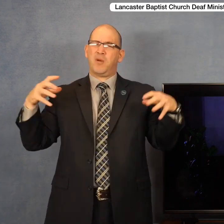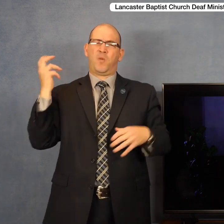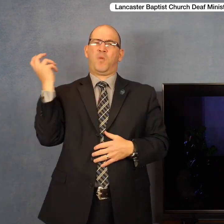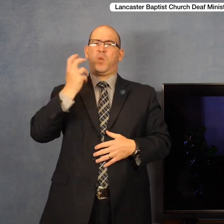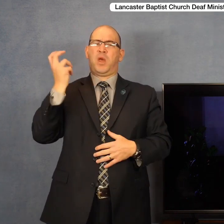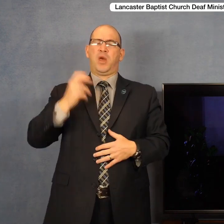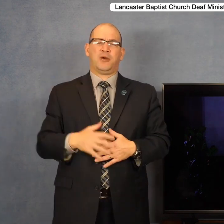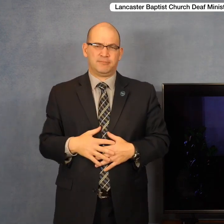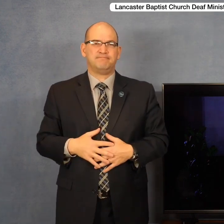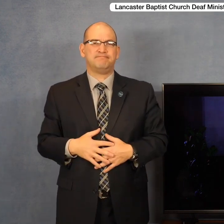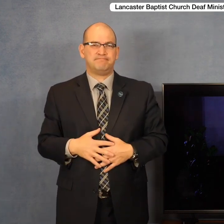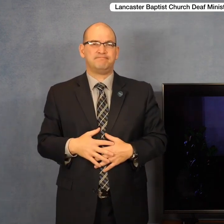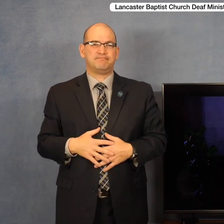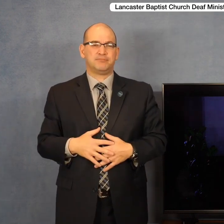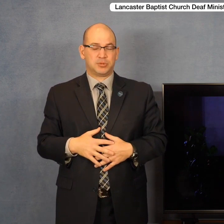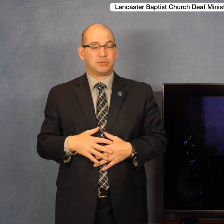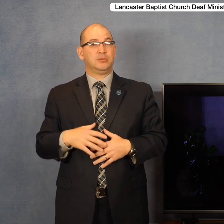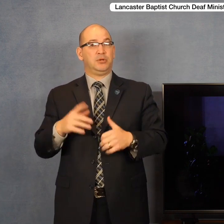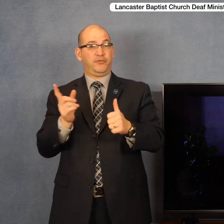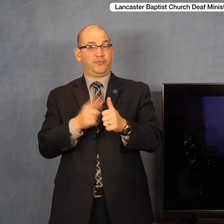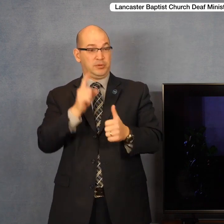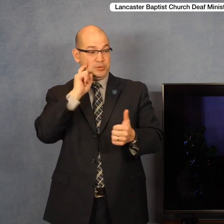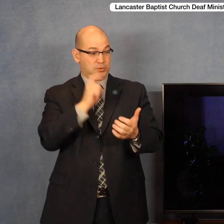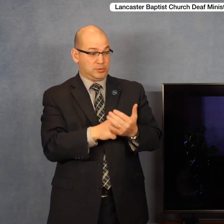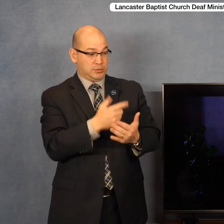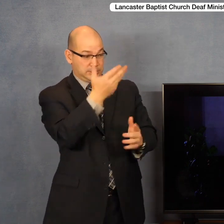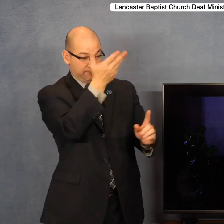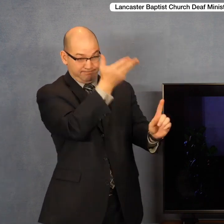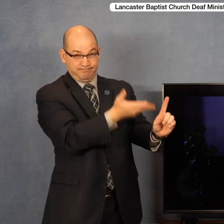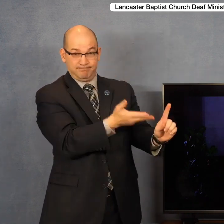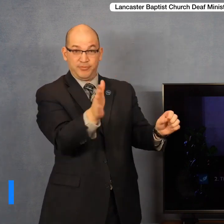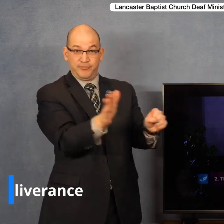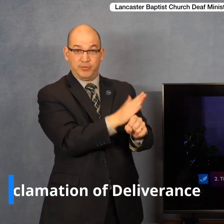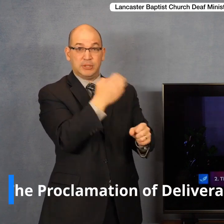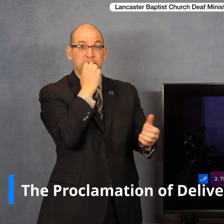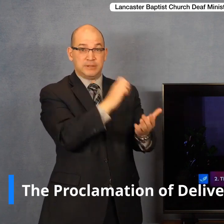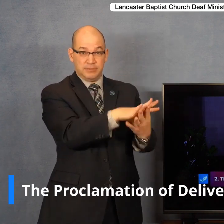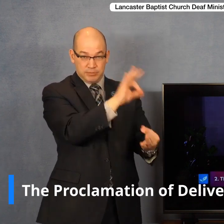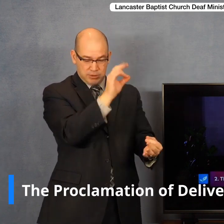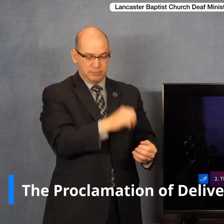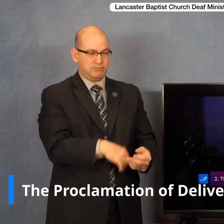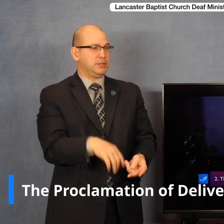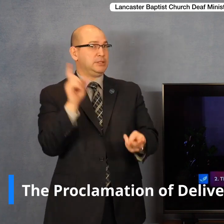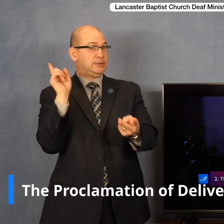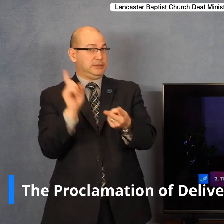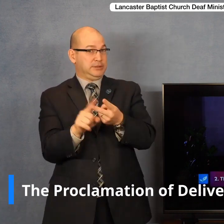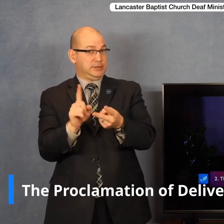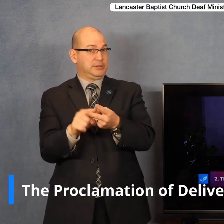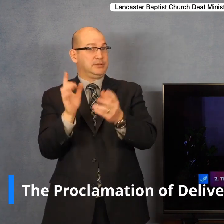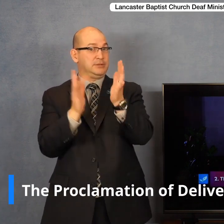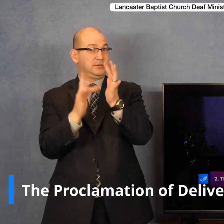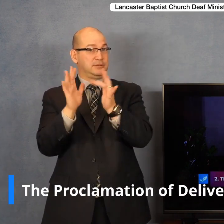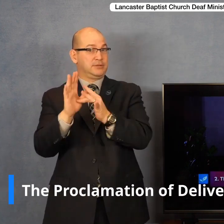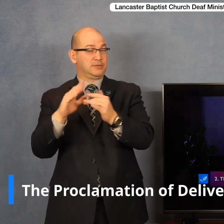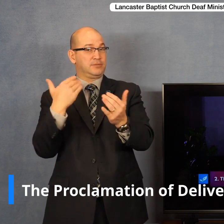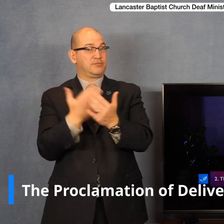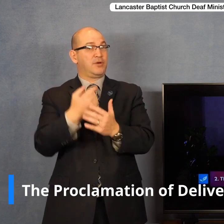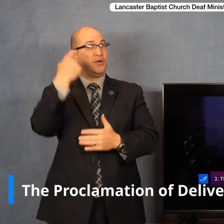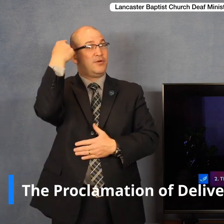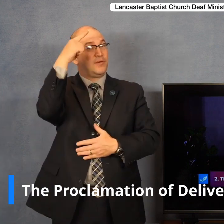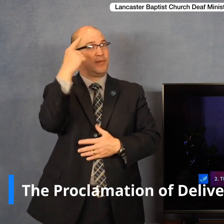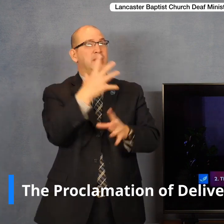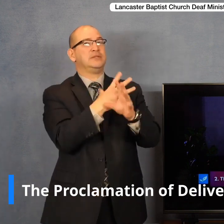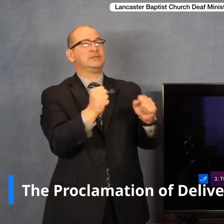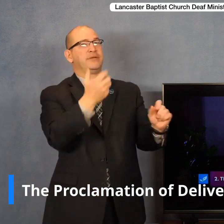Well, notice not only the presence of the demons, but I want you to notice the proclamation of deliverance. Jesus comes to proclaim